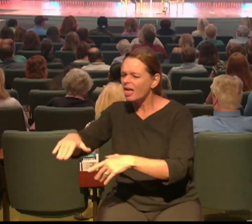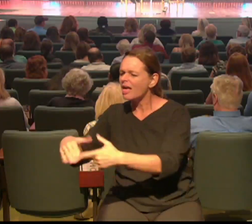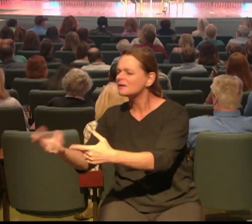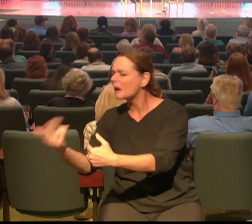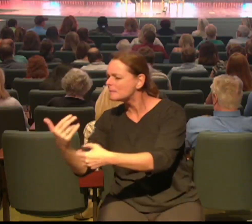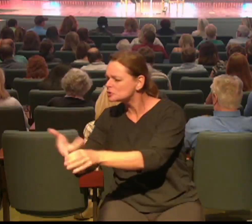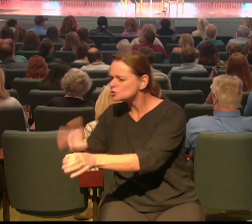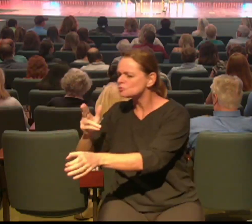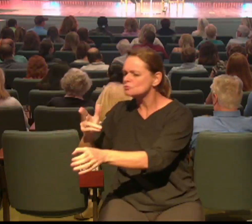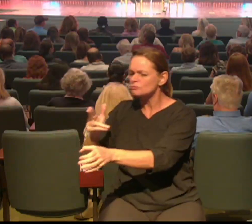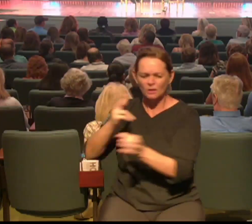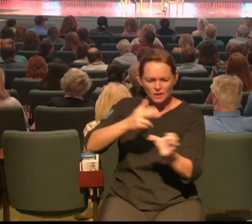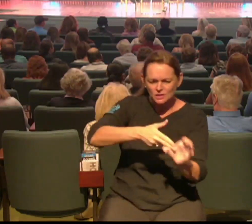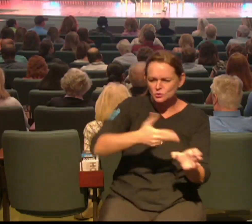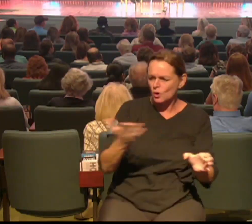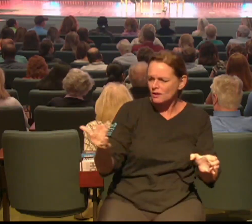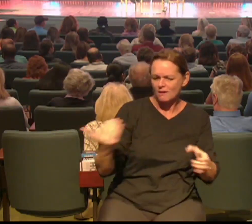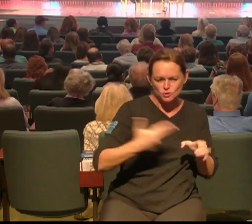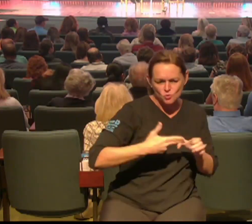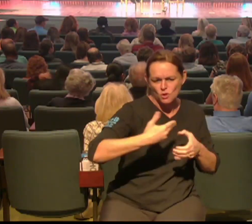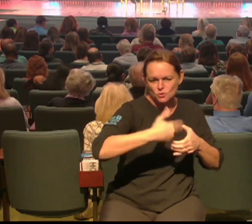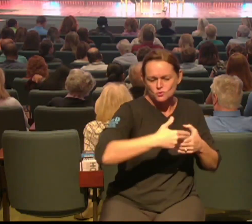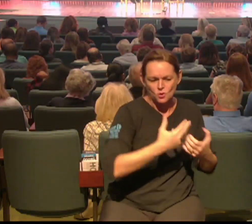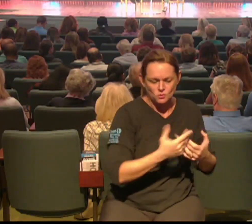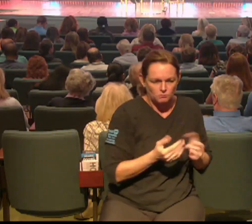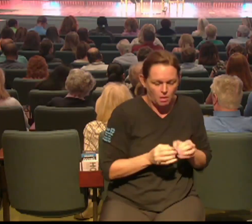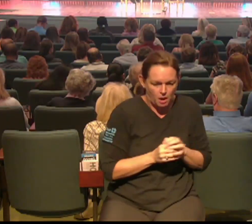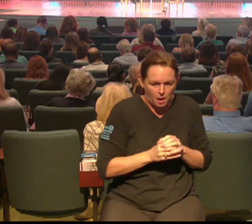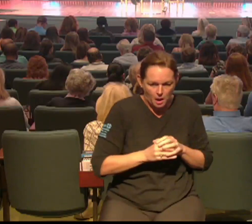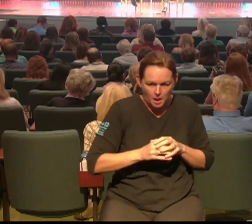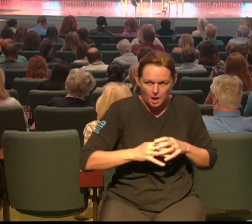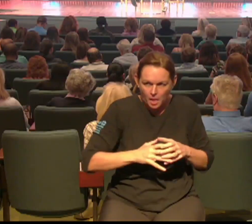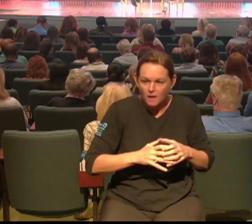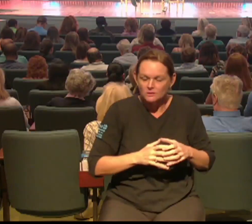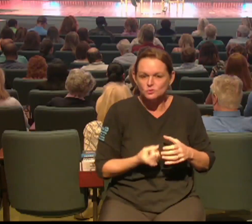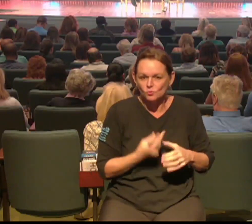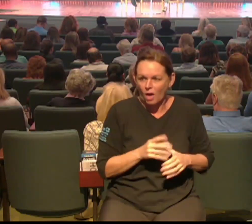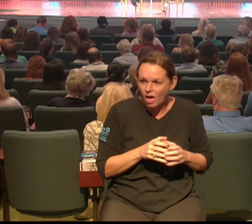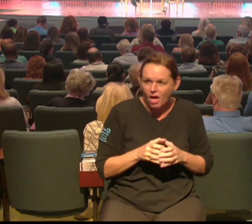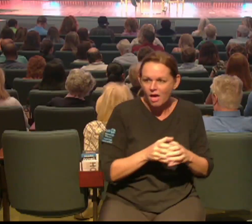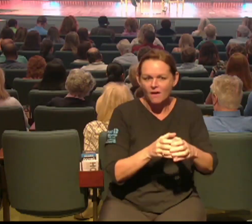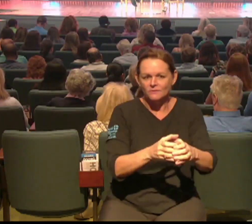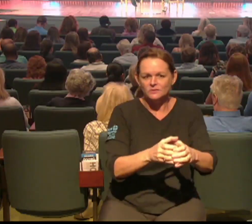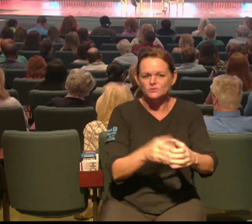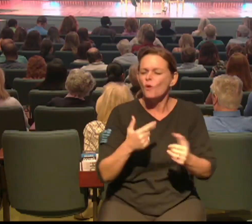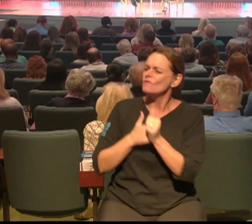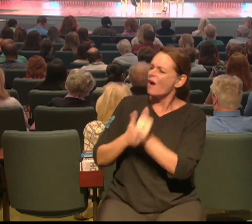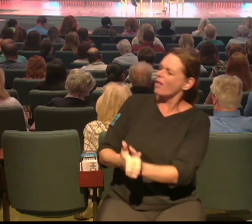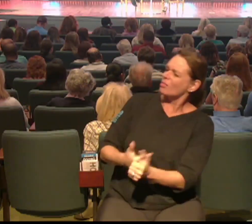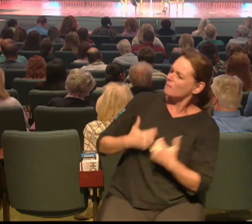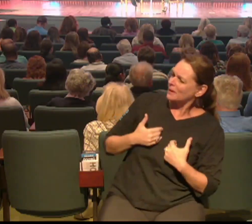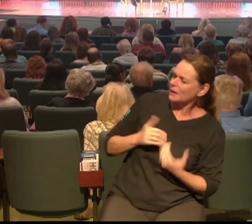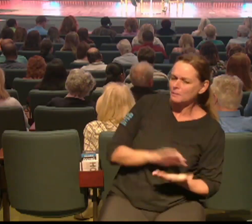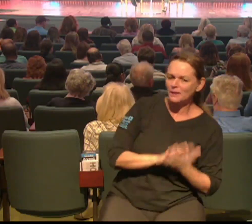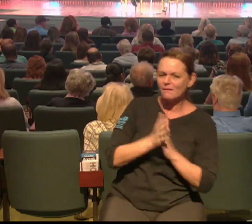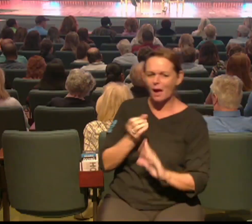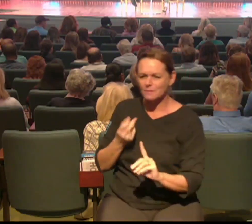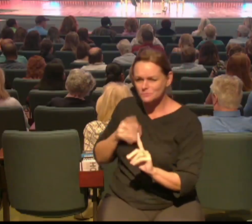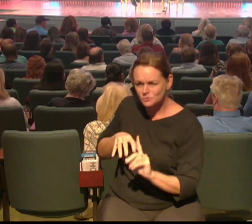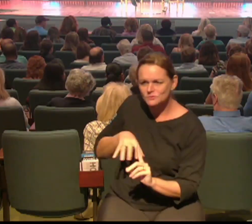tax collector named Levi sitting at his tax collector's booth. Follow me and be my disciple, Jesus said to him. So Levi, again, he